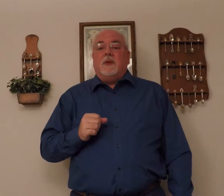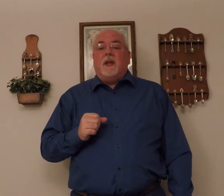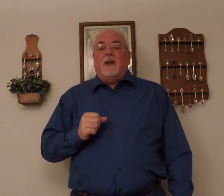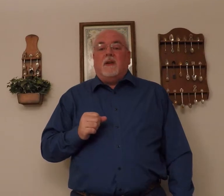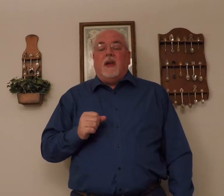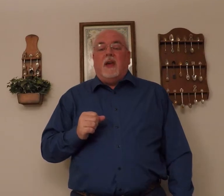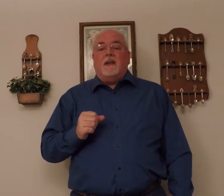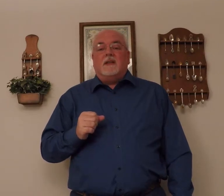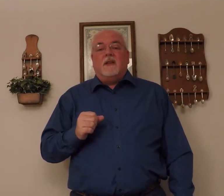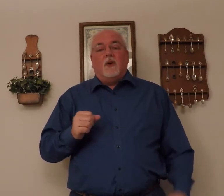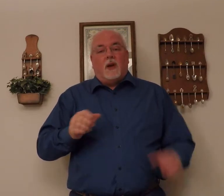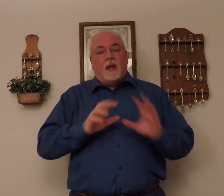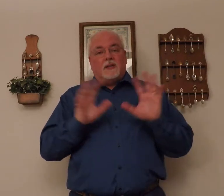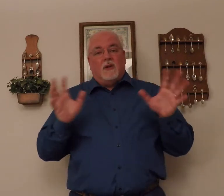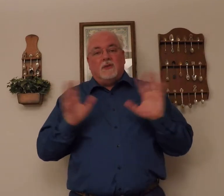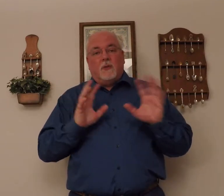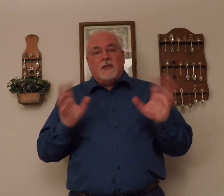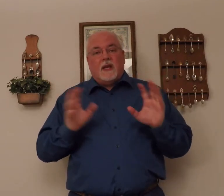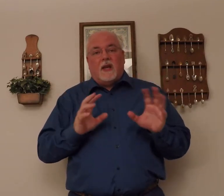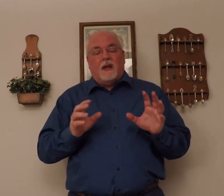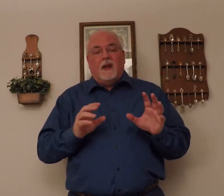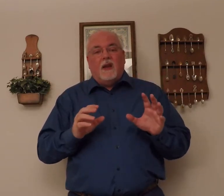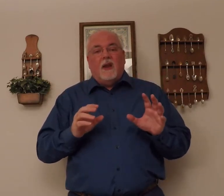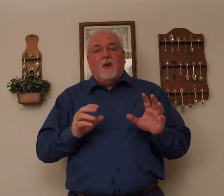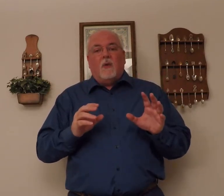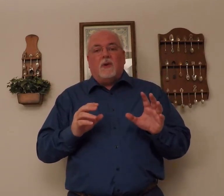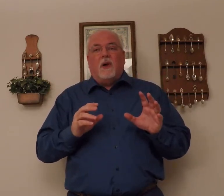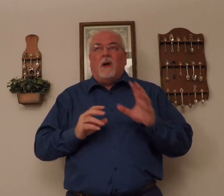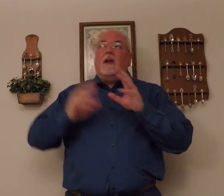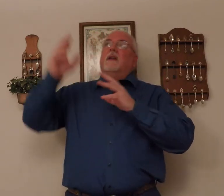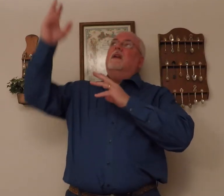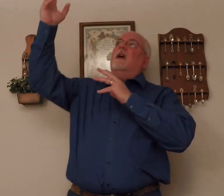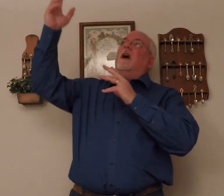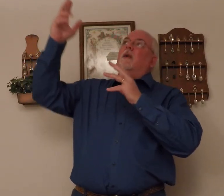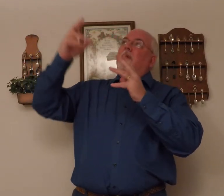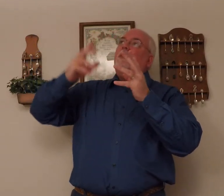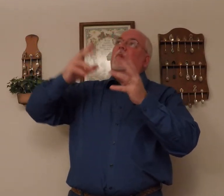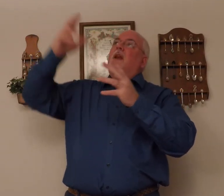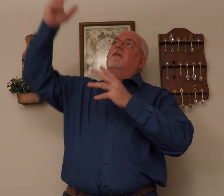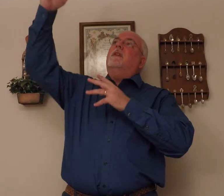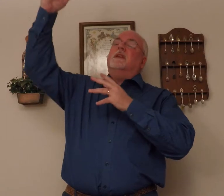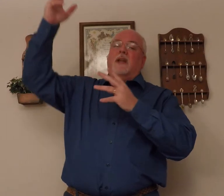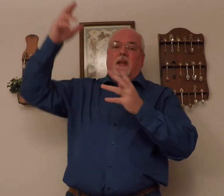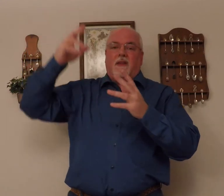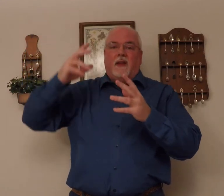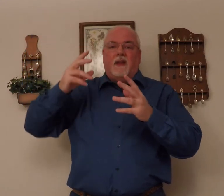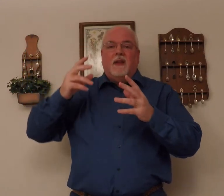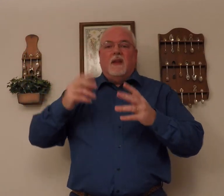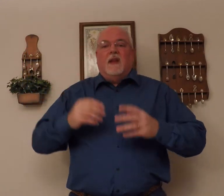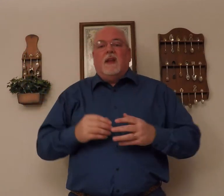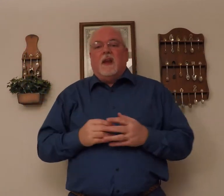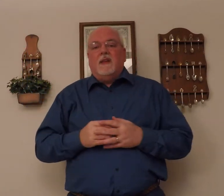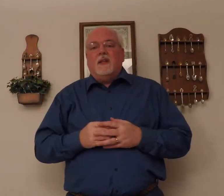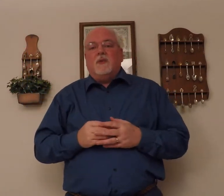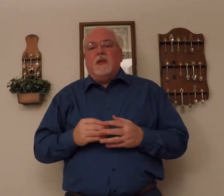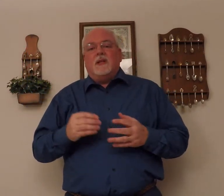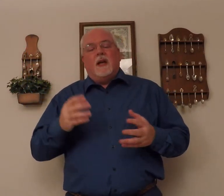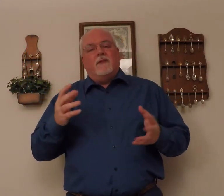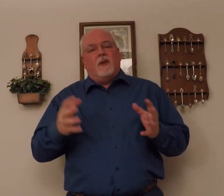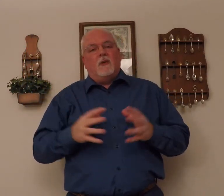particular case, you know, a lot of songs that we sign, we're talking to God and we do a lot of this kind of thing. And this one is kind of a little